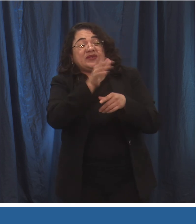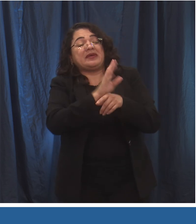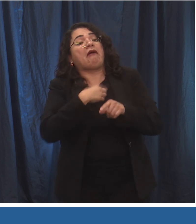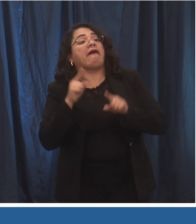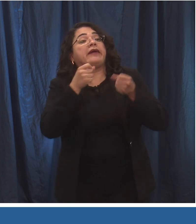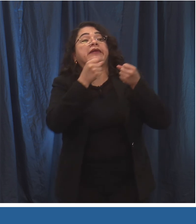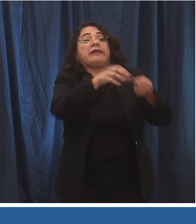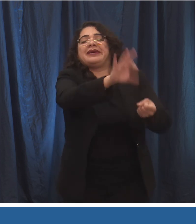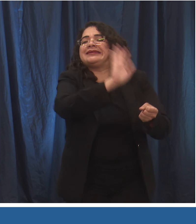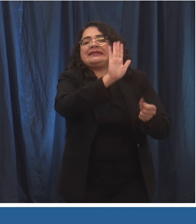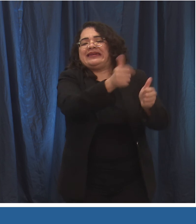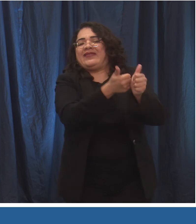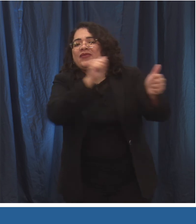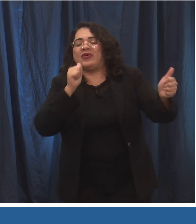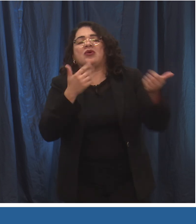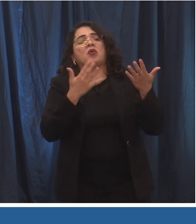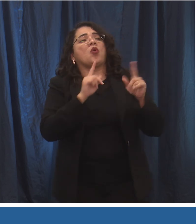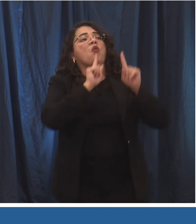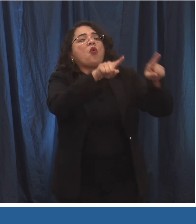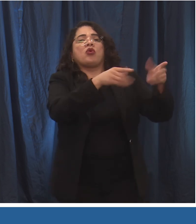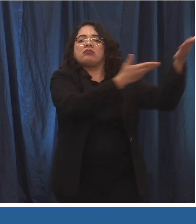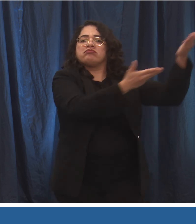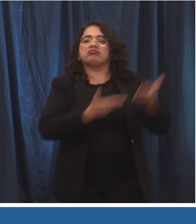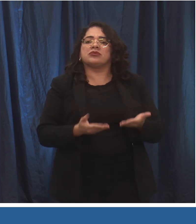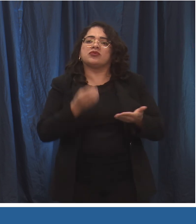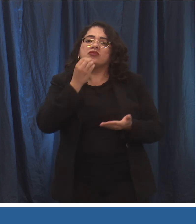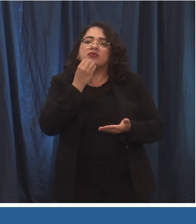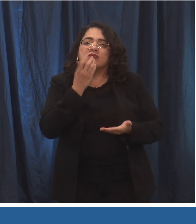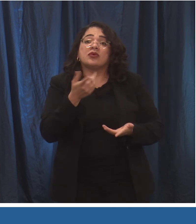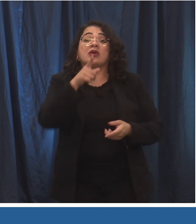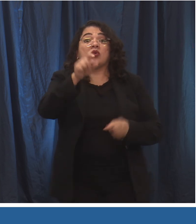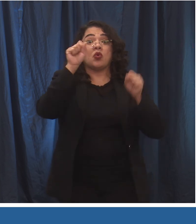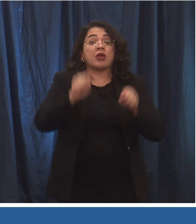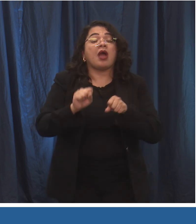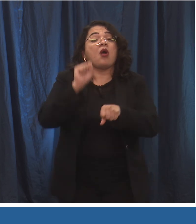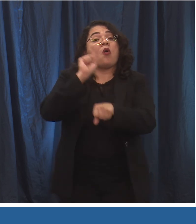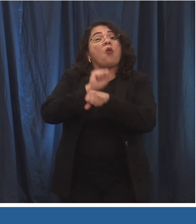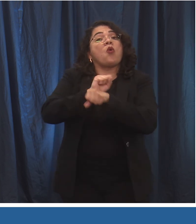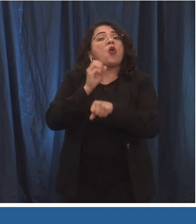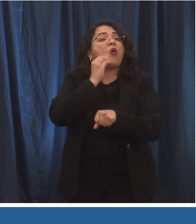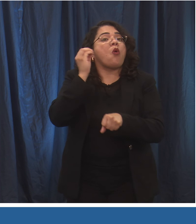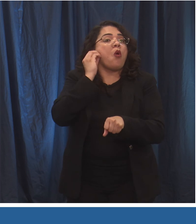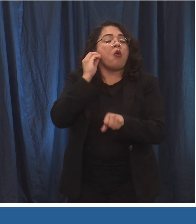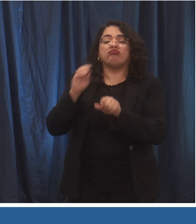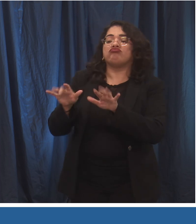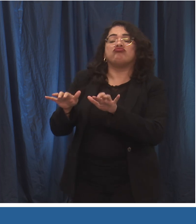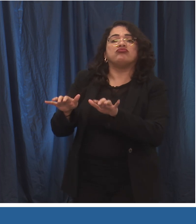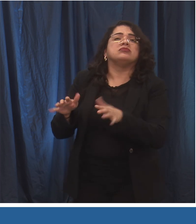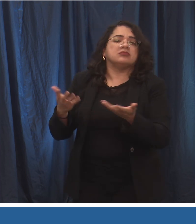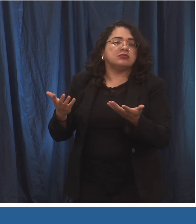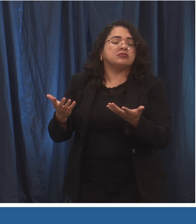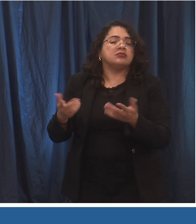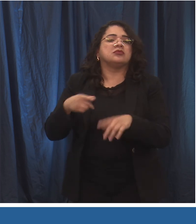Finally, if you have the option to work from home or telecommute, please do. That is a great way of